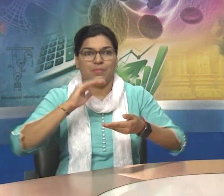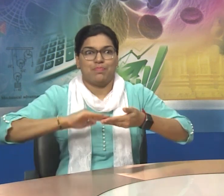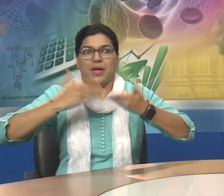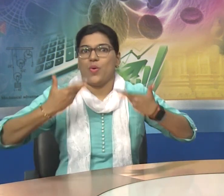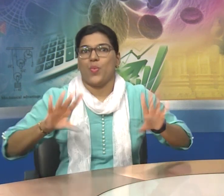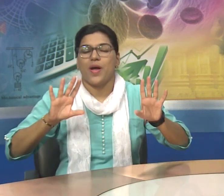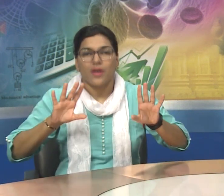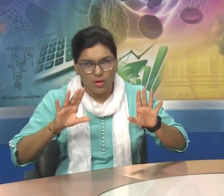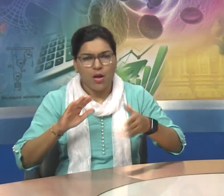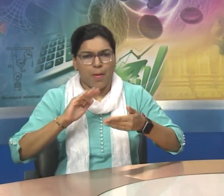Bride.